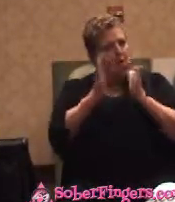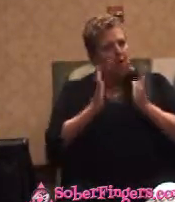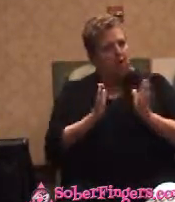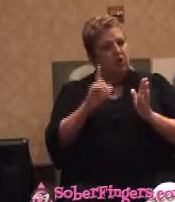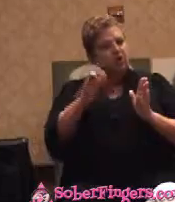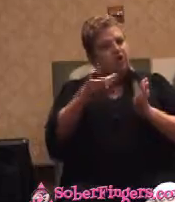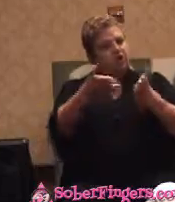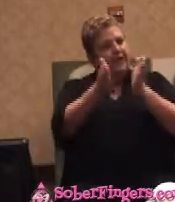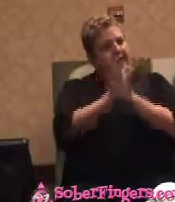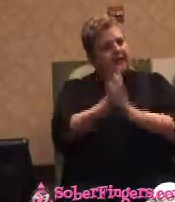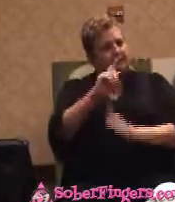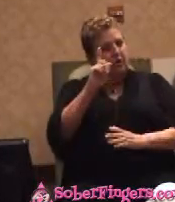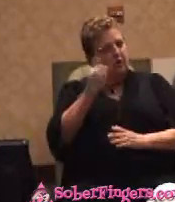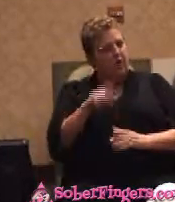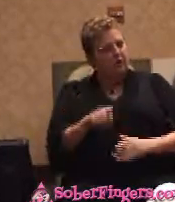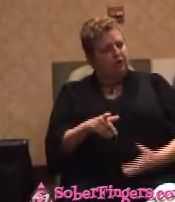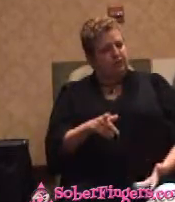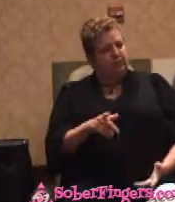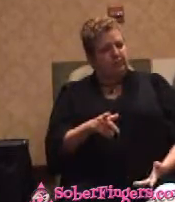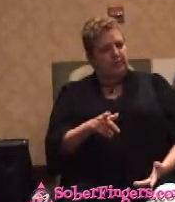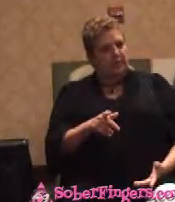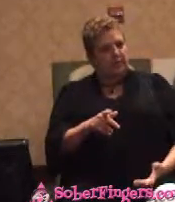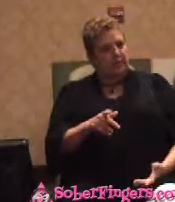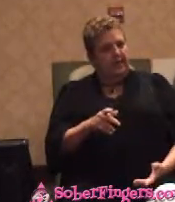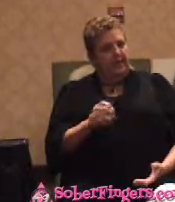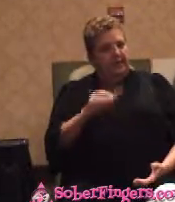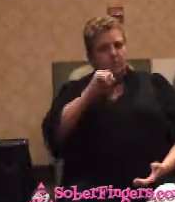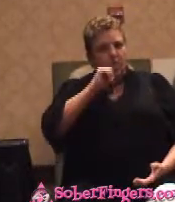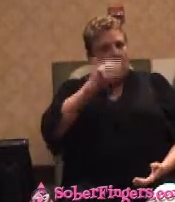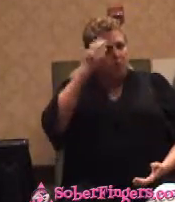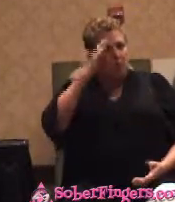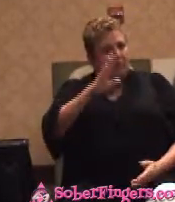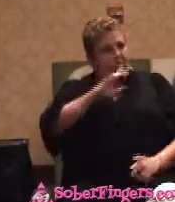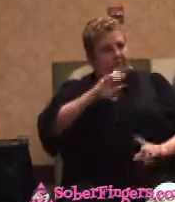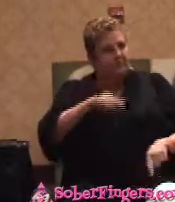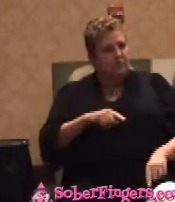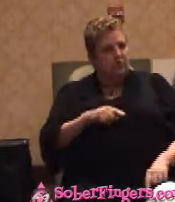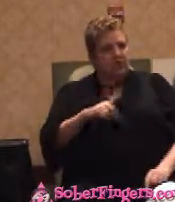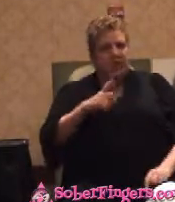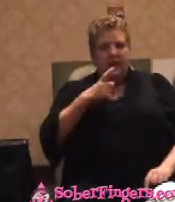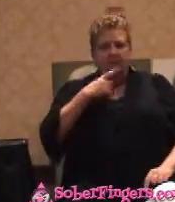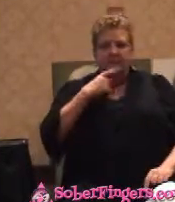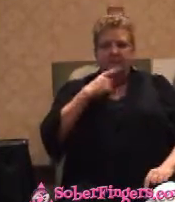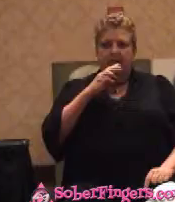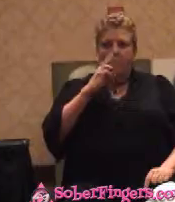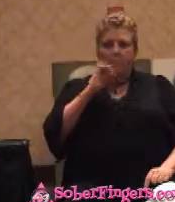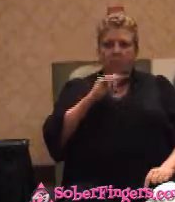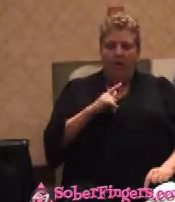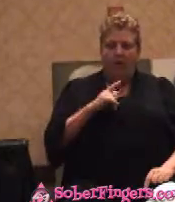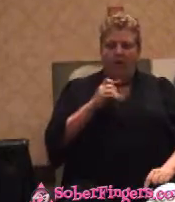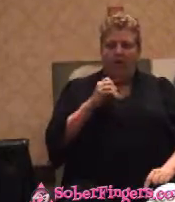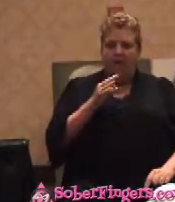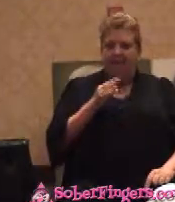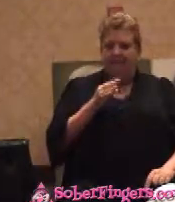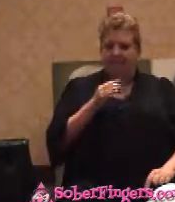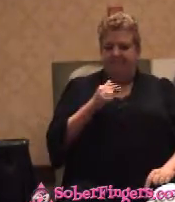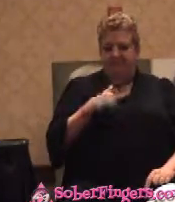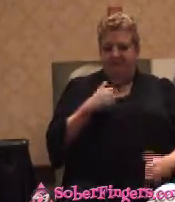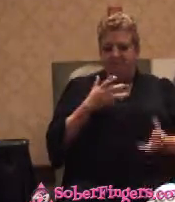situation like this one, unless you know the answer. And I said, Well, if I wanted to find out if I was an alcoholic, how